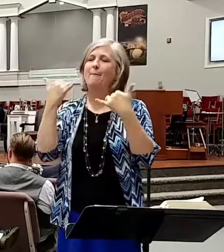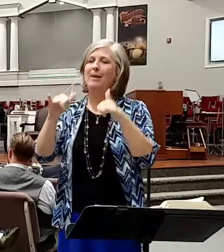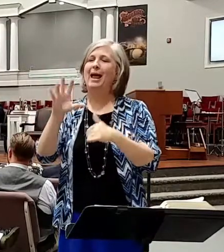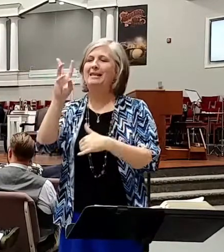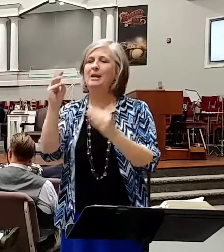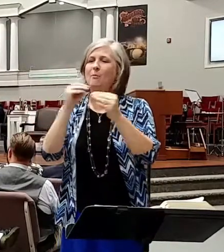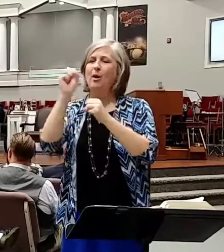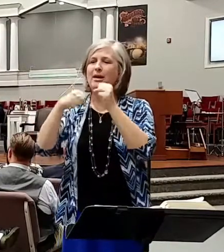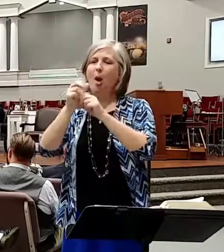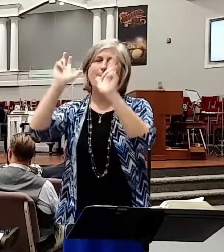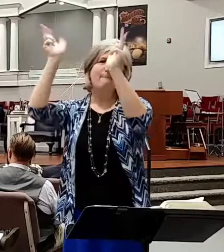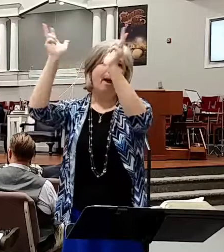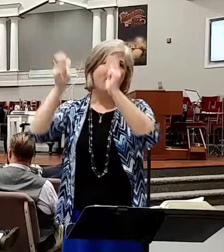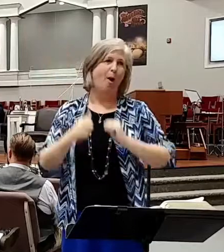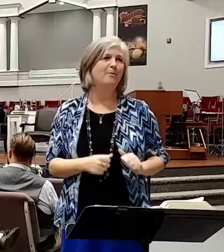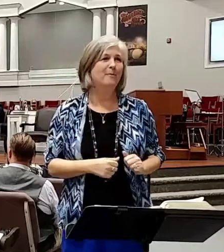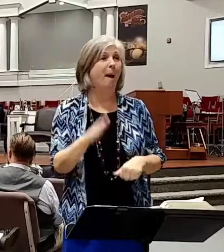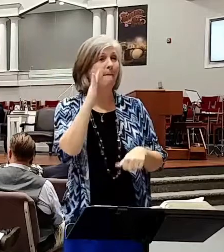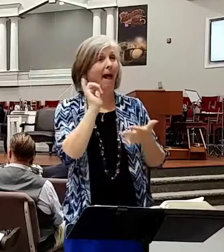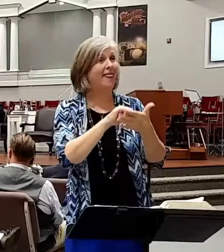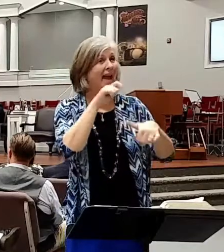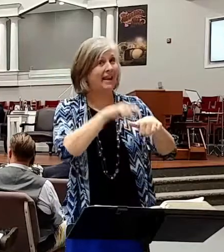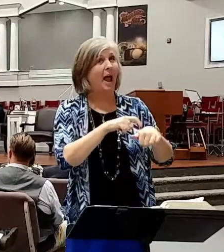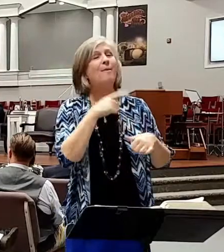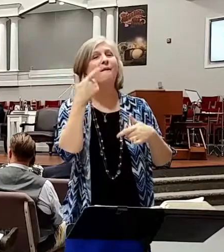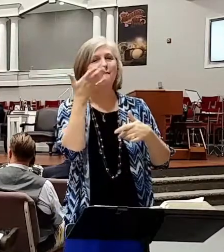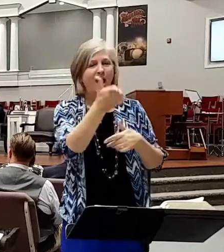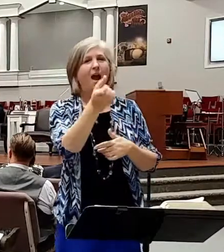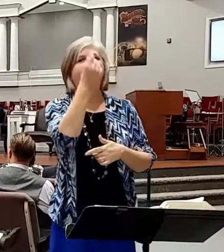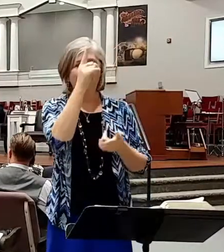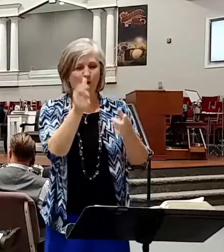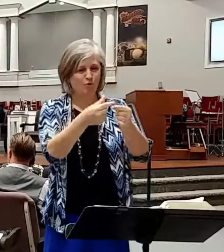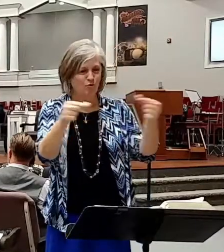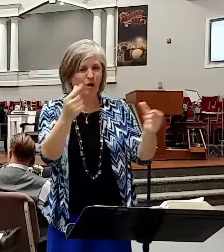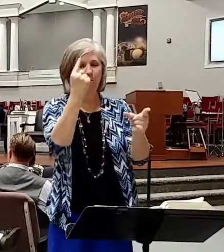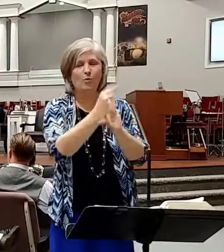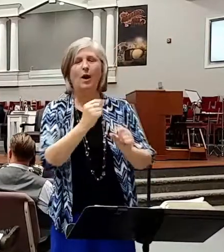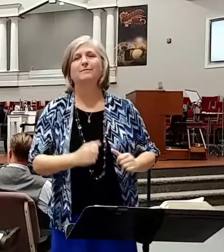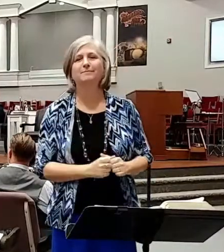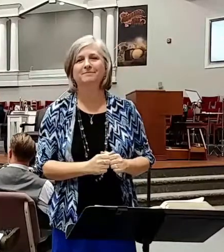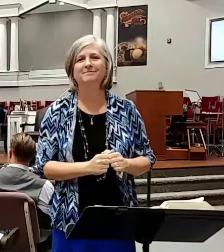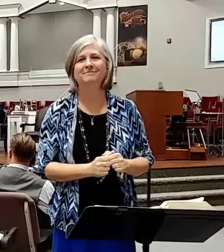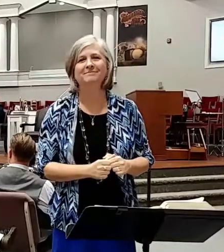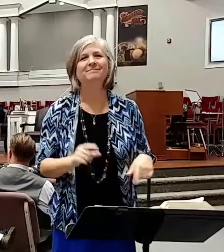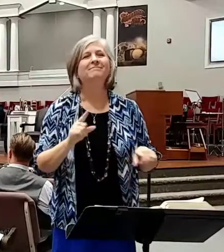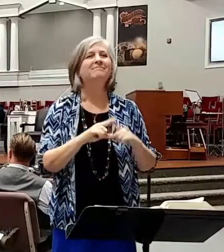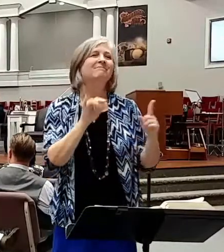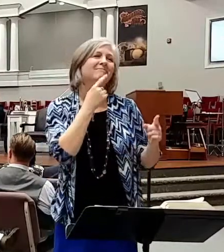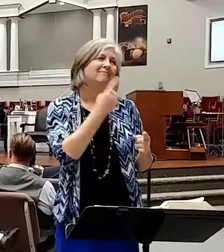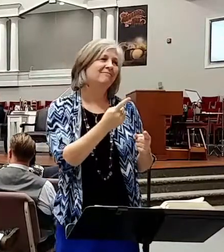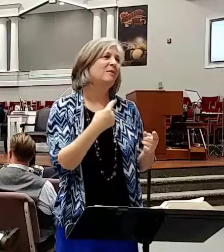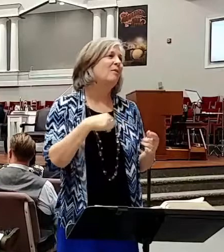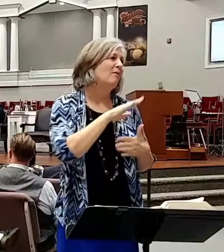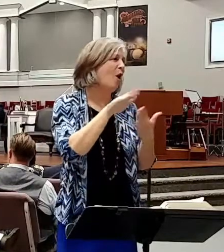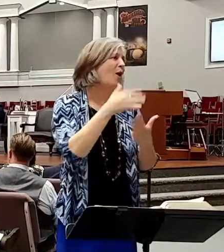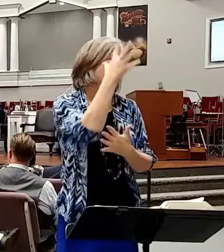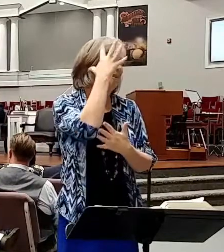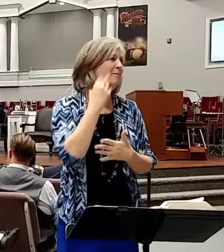And so by that time, they've got their grammar down pat. But I'm saying this much. We've all experienced the same birth. We